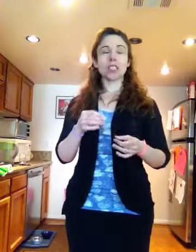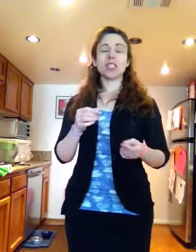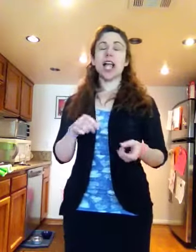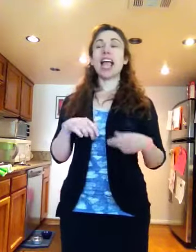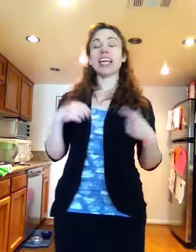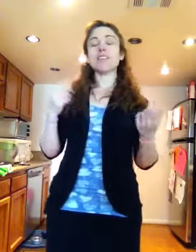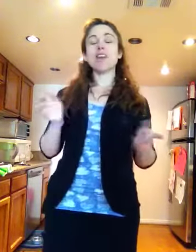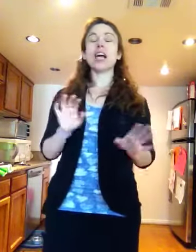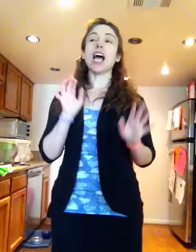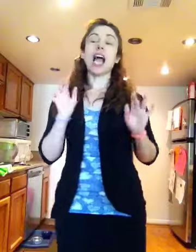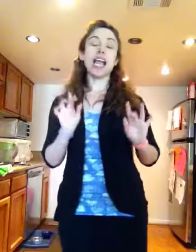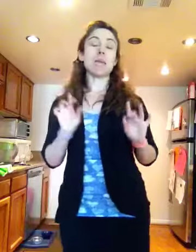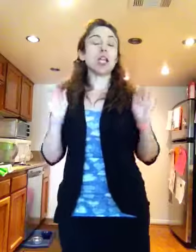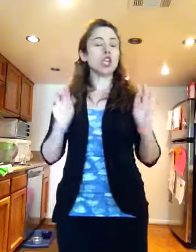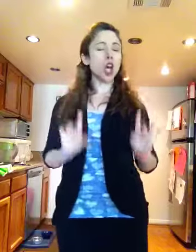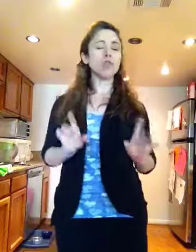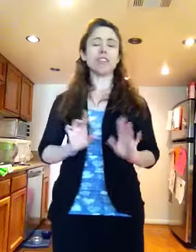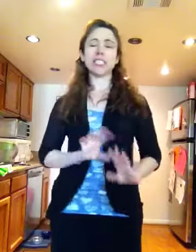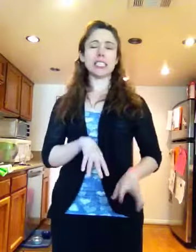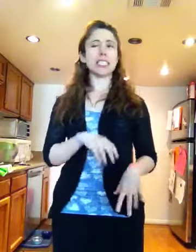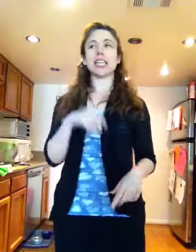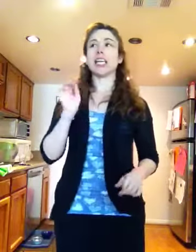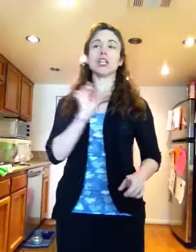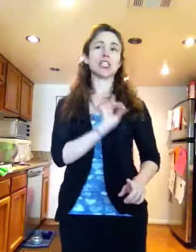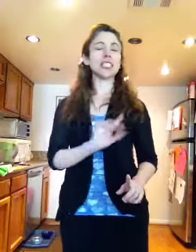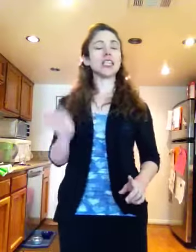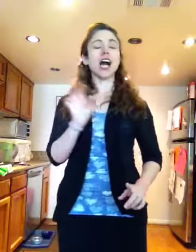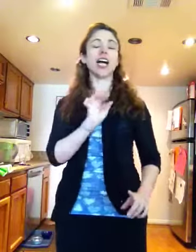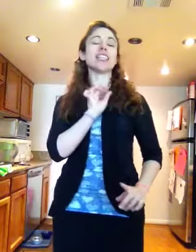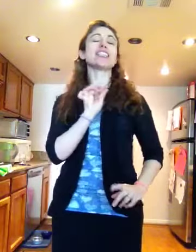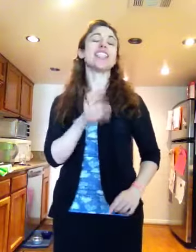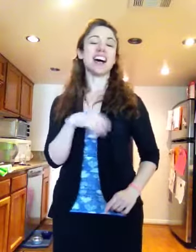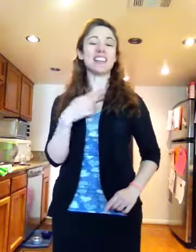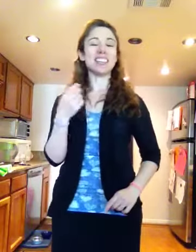And find I am alone, Felicited, in your dear, highness, love.